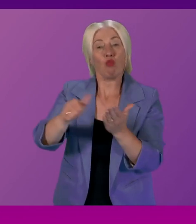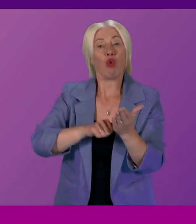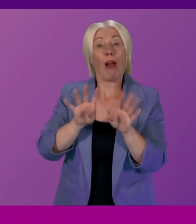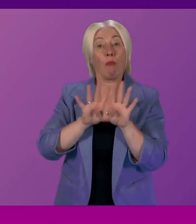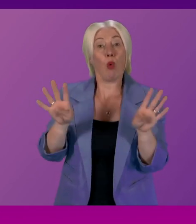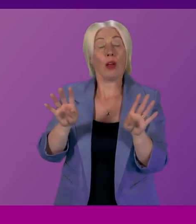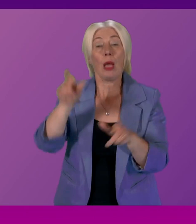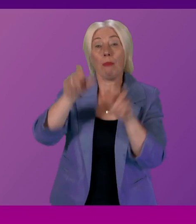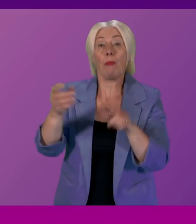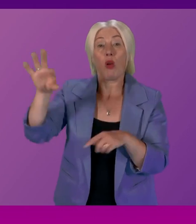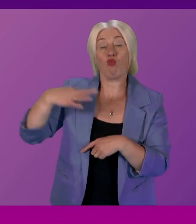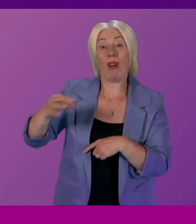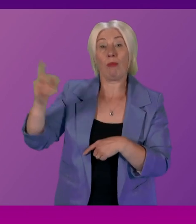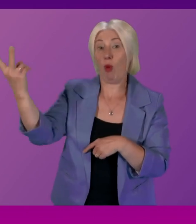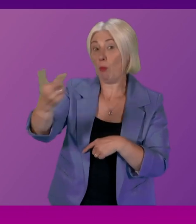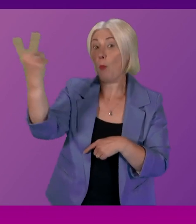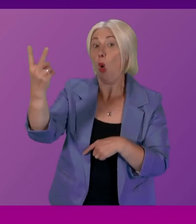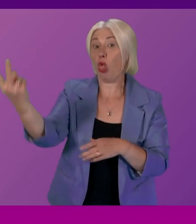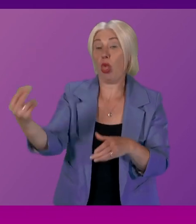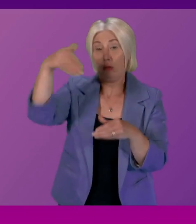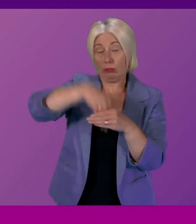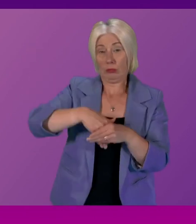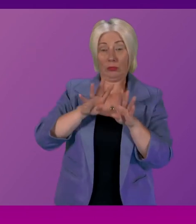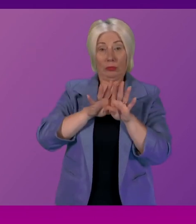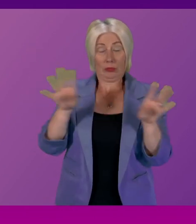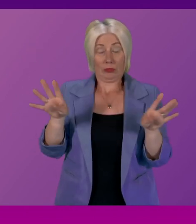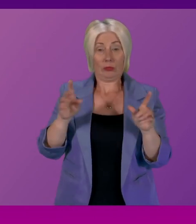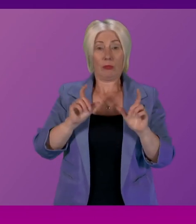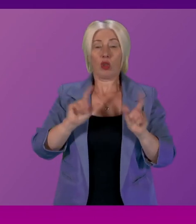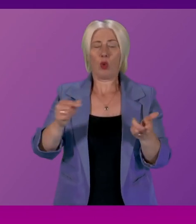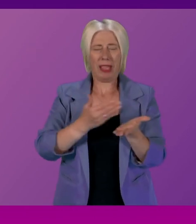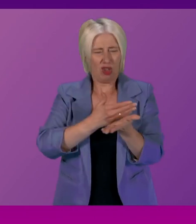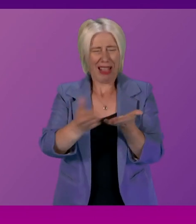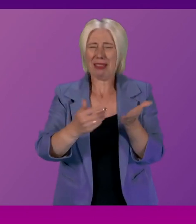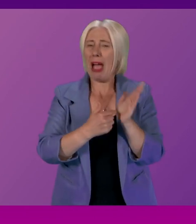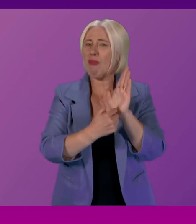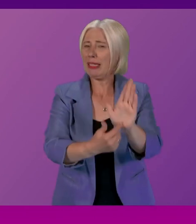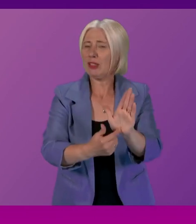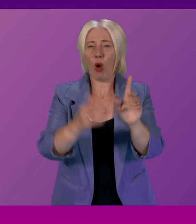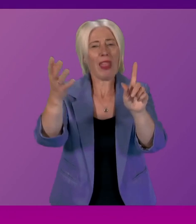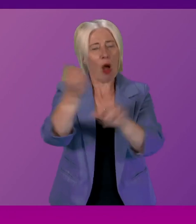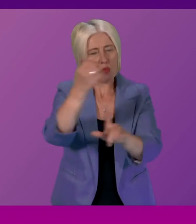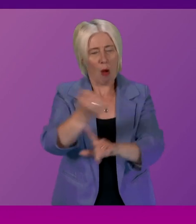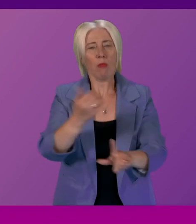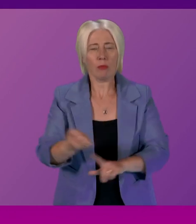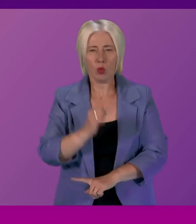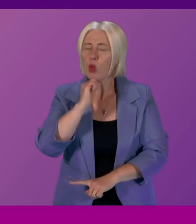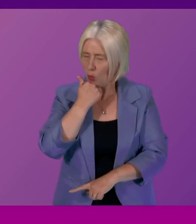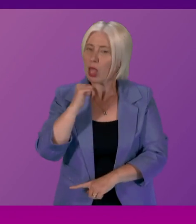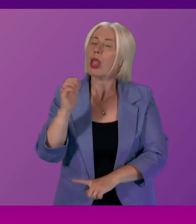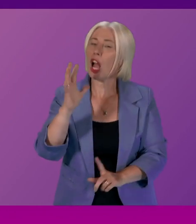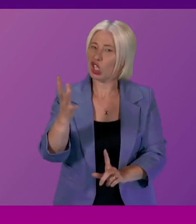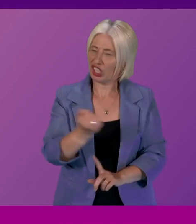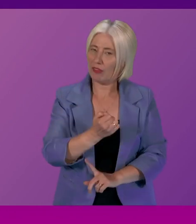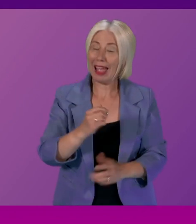so the accountability framework will give in a very transparent way detail of the outcomes that we're hoping to achieve how we can